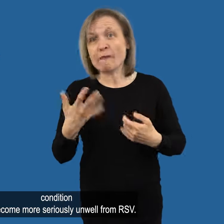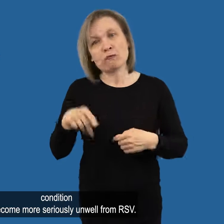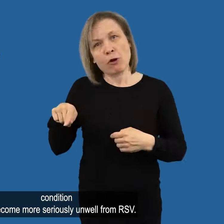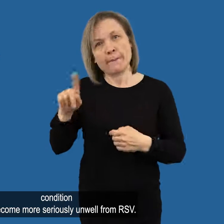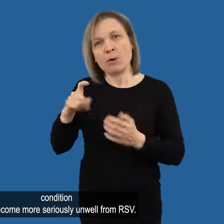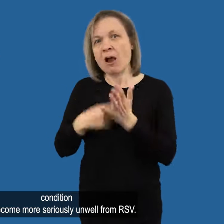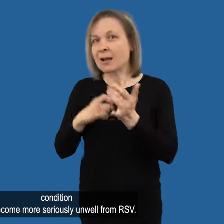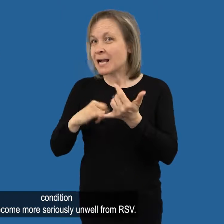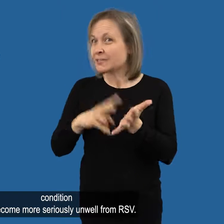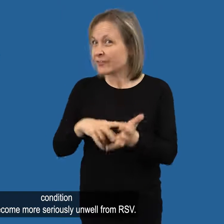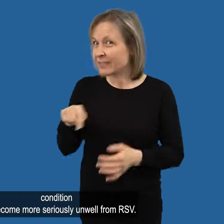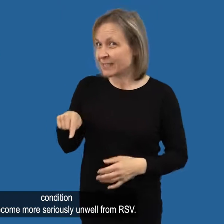from RSV